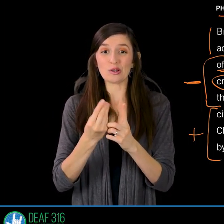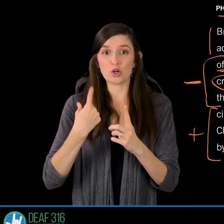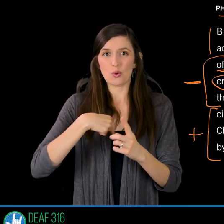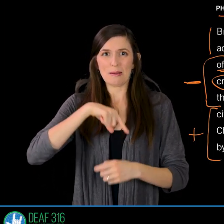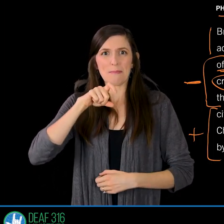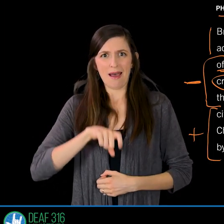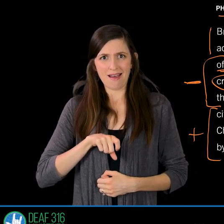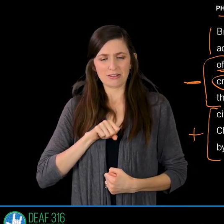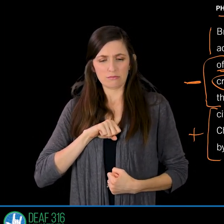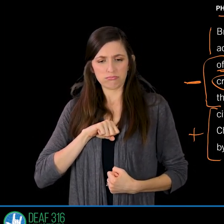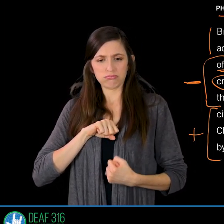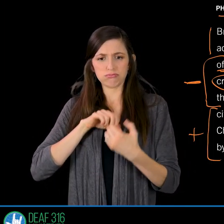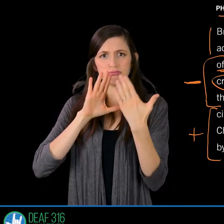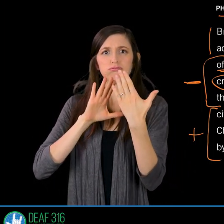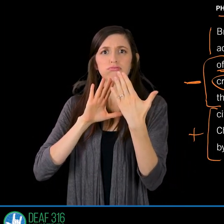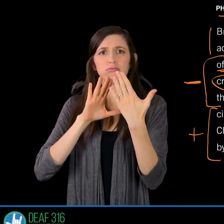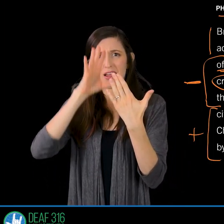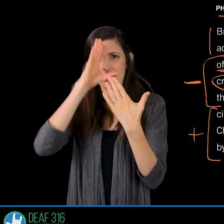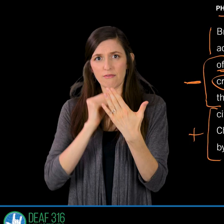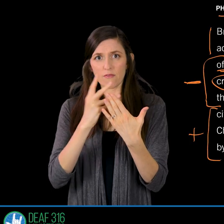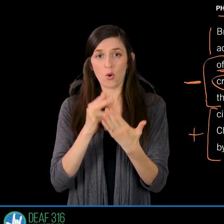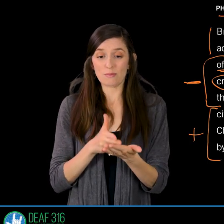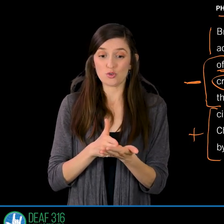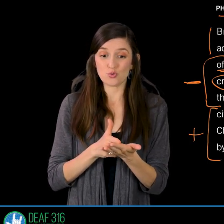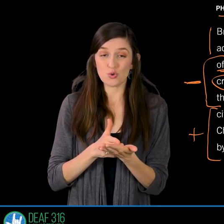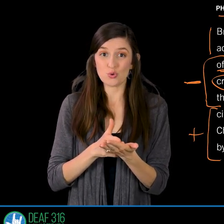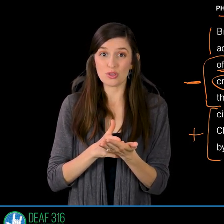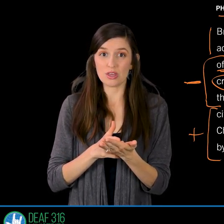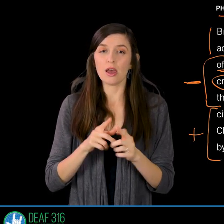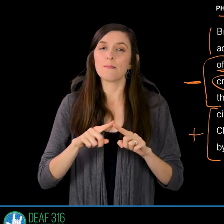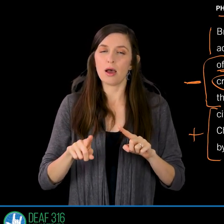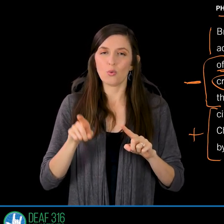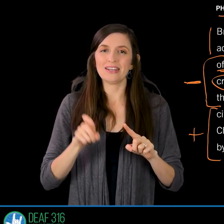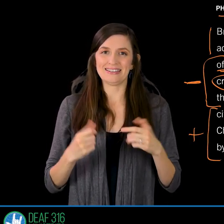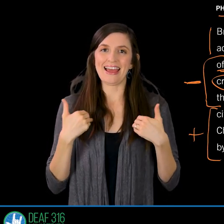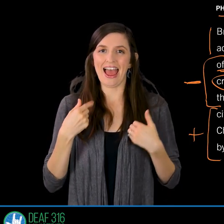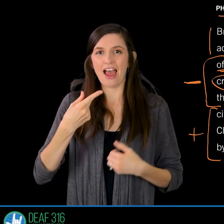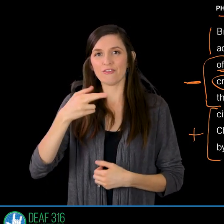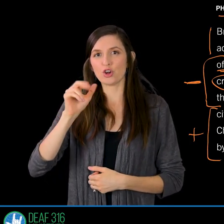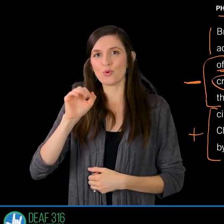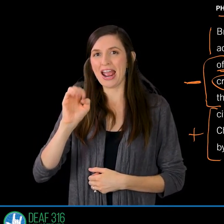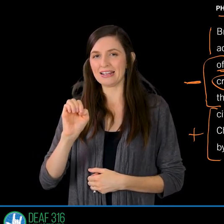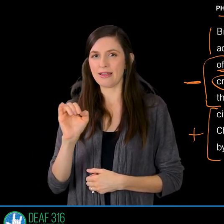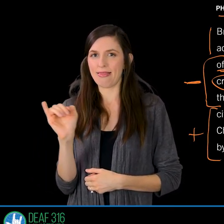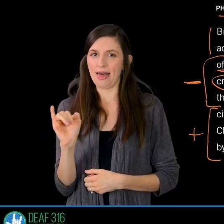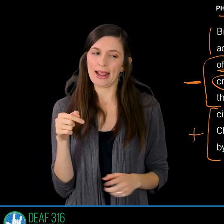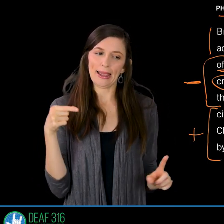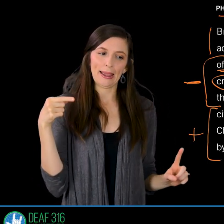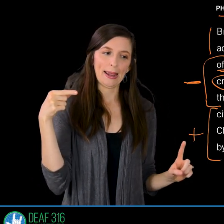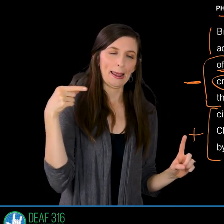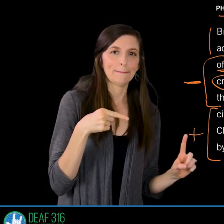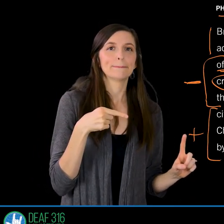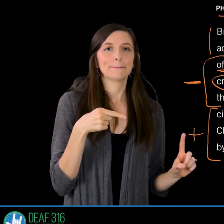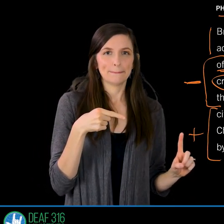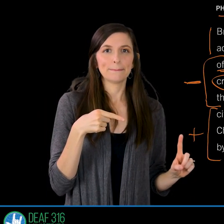our culture and to hypocritical Christians but let us say them the way Paul did